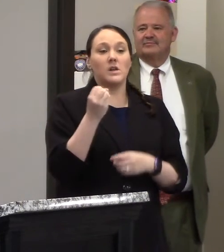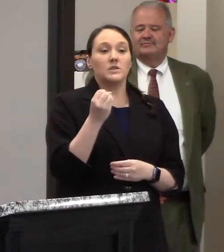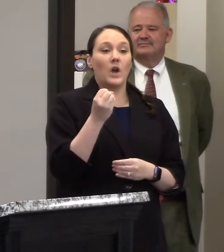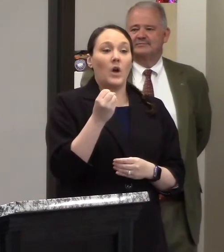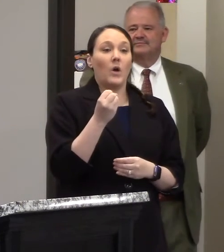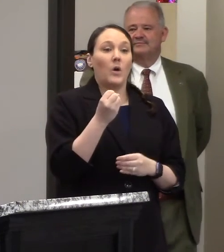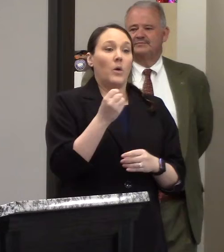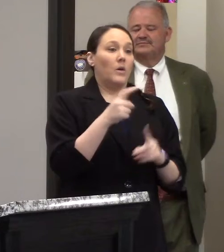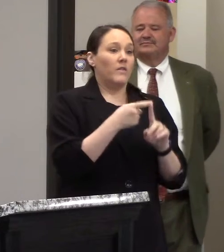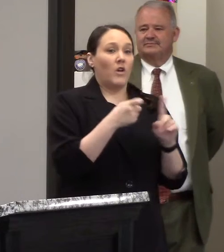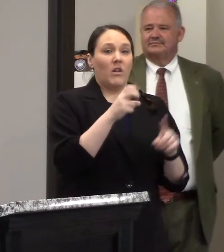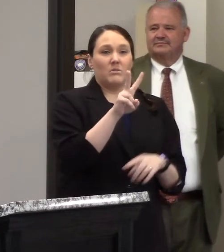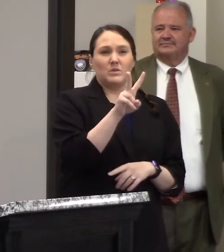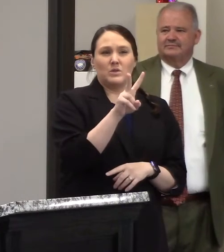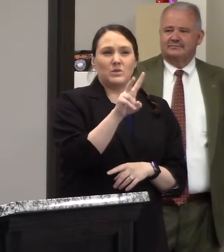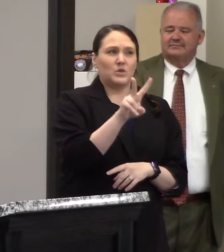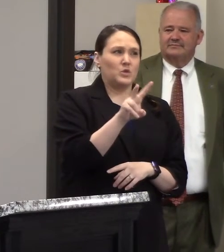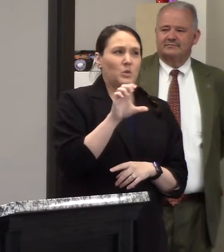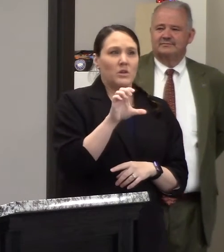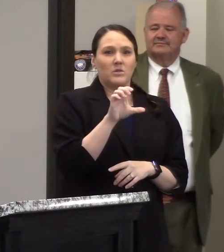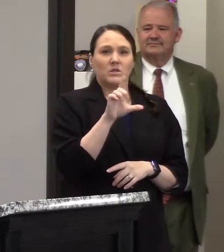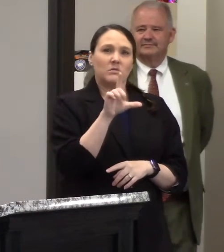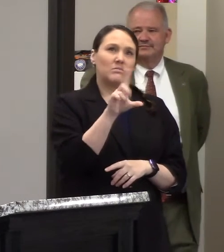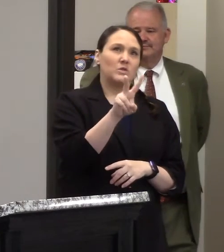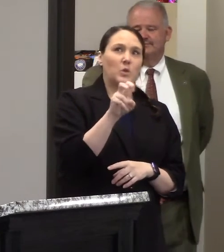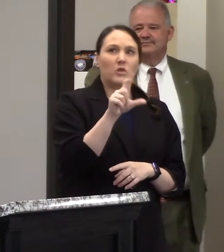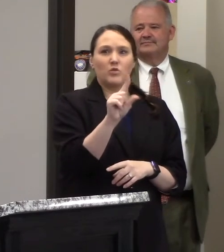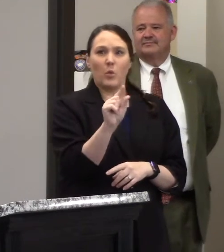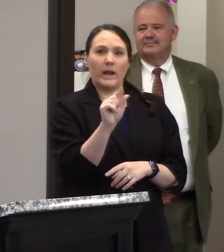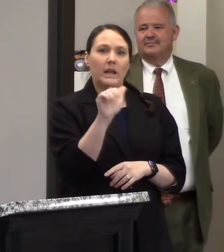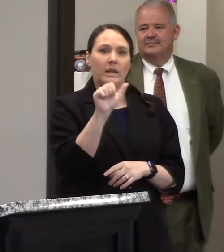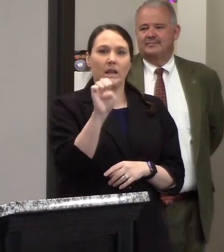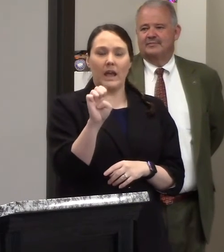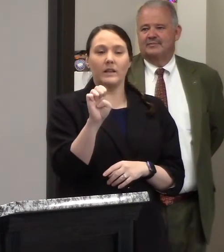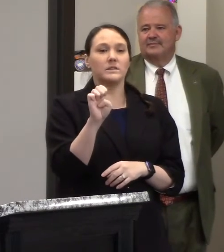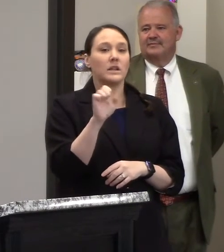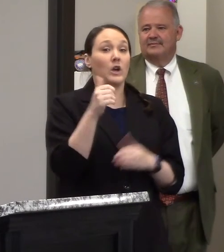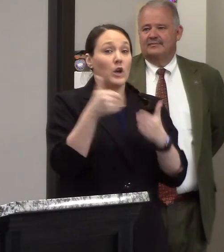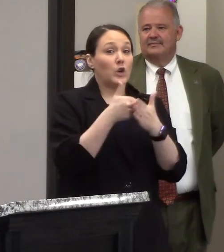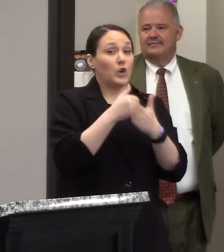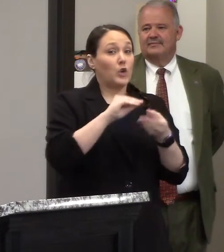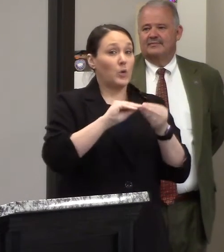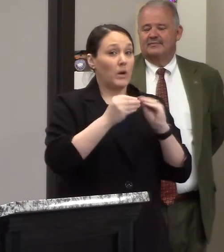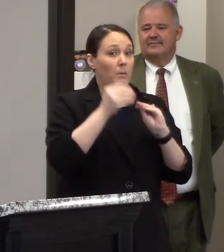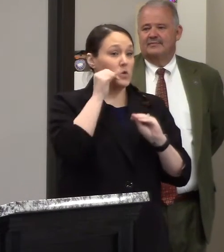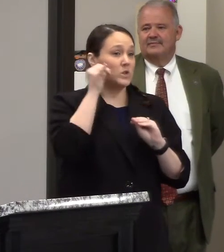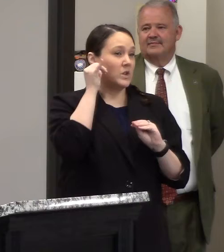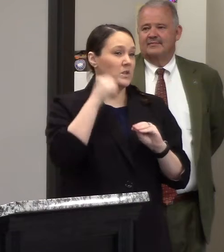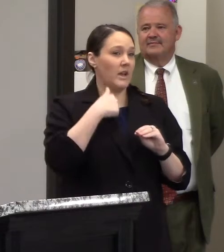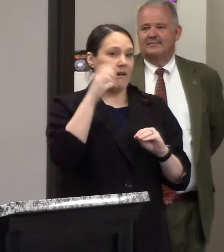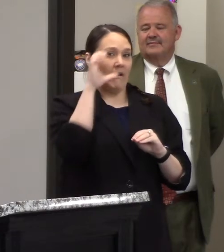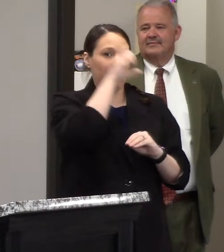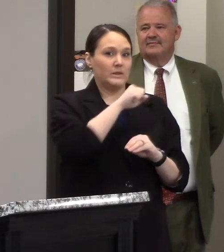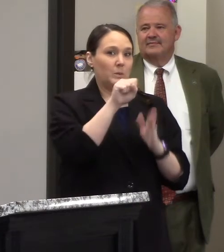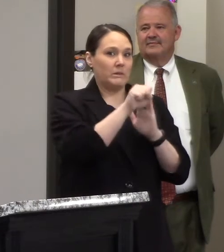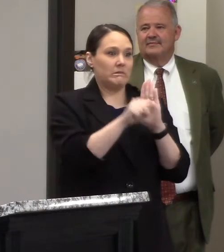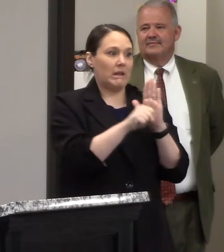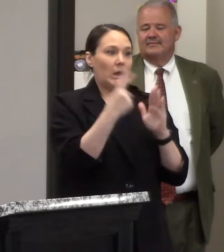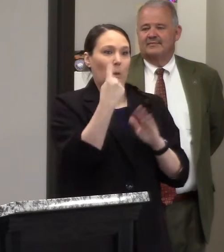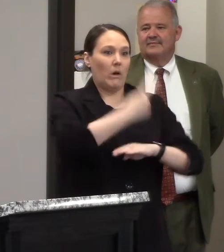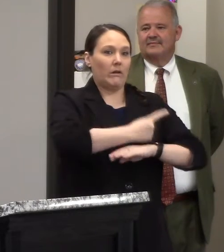out of 200 and i think we around 220 cases they get new numbers yesterday i'm assuming the state finally took the day off